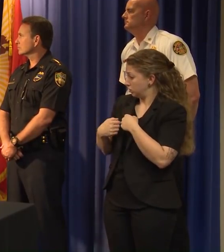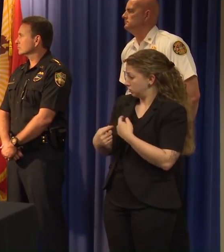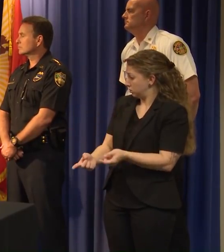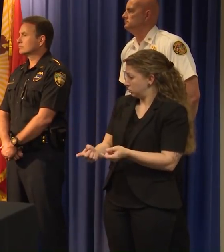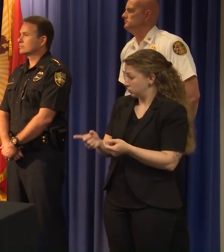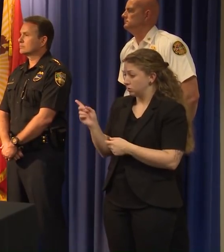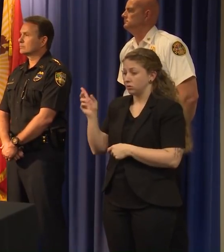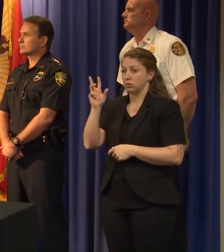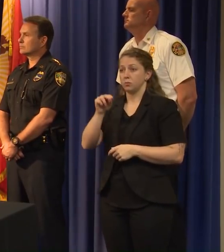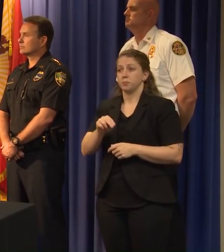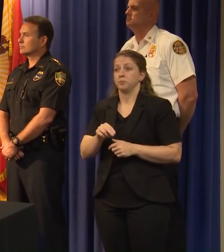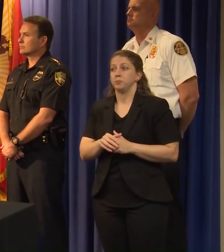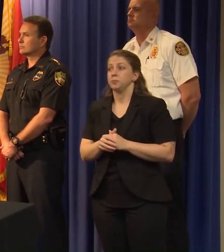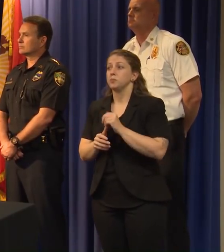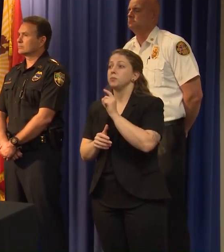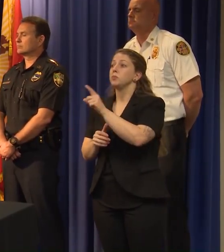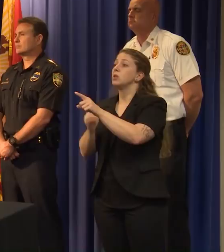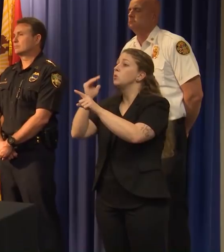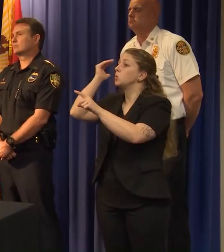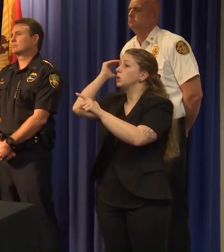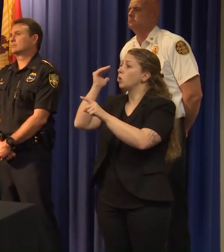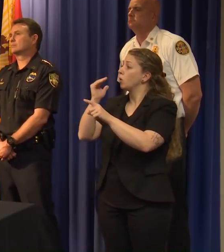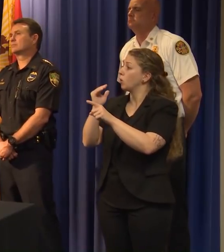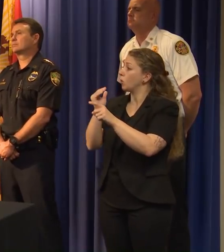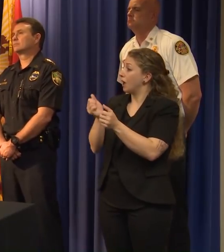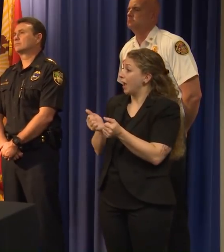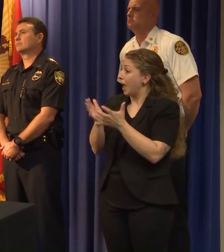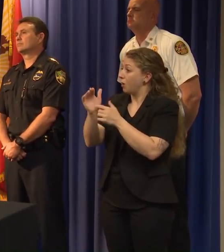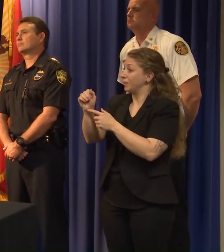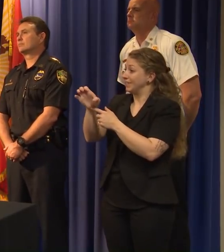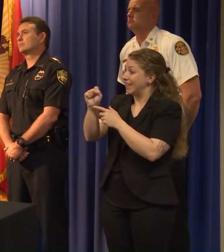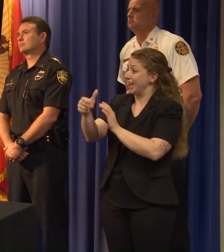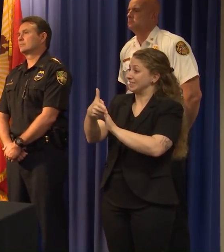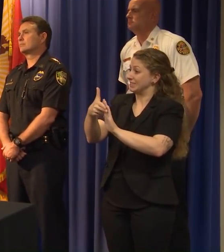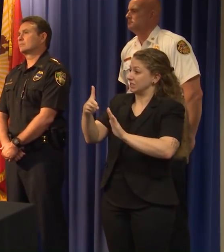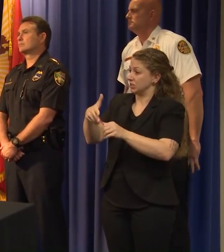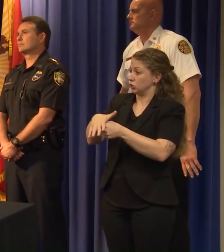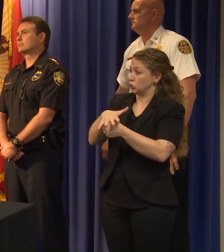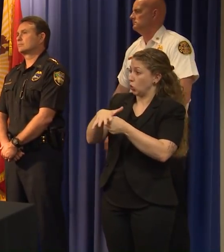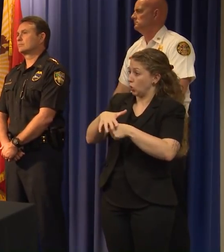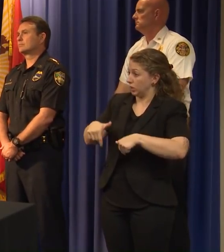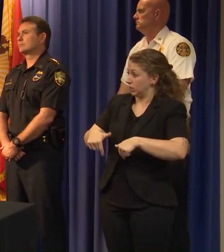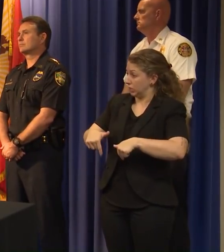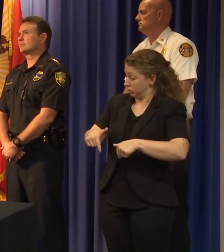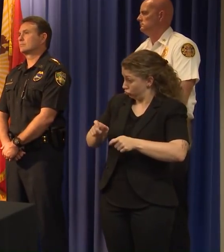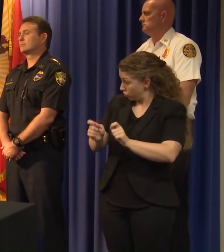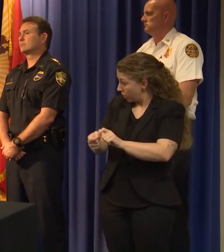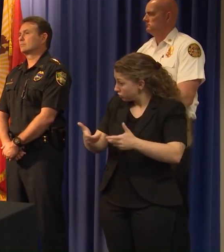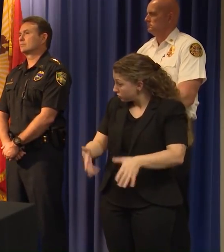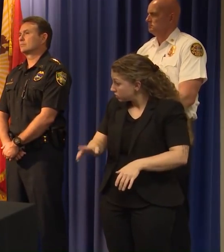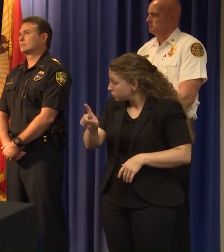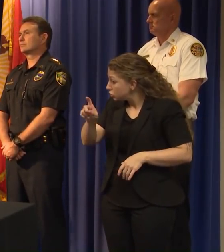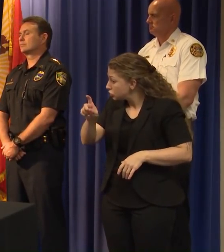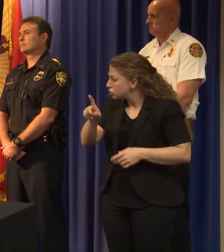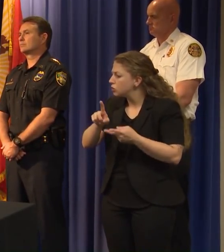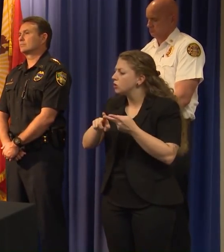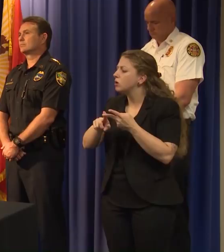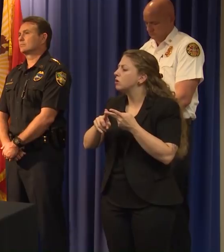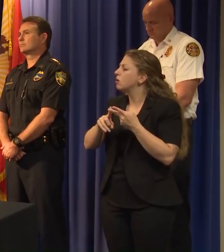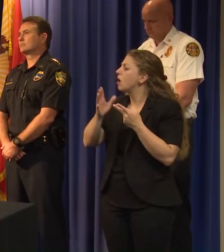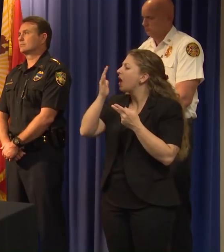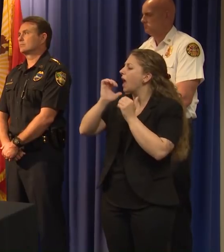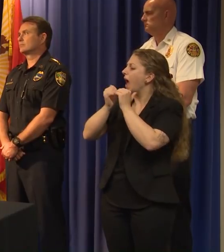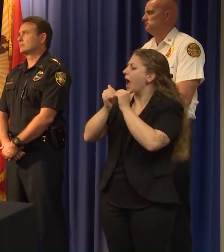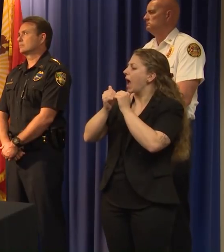No, no, no. Do we know the number of cases locally? that changed? Uh, and do we know more about how it is